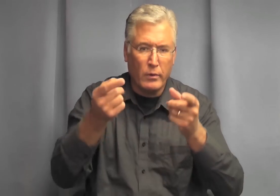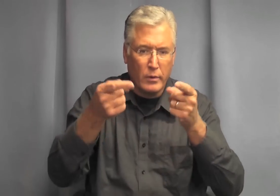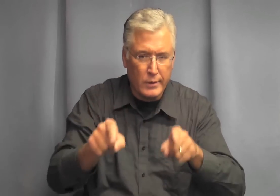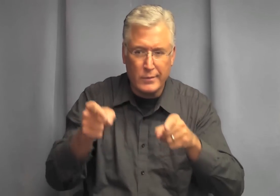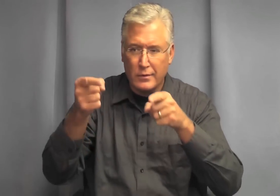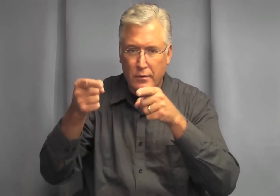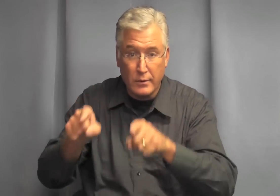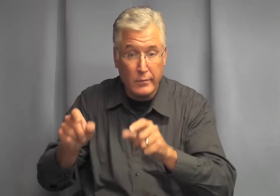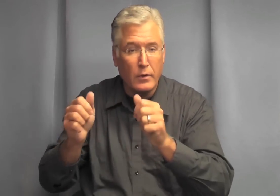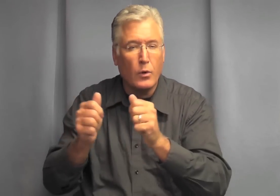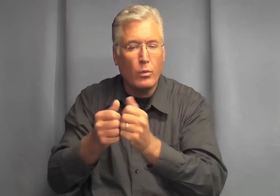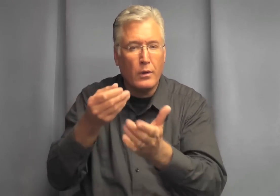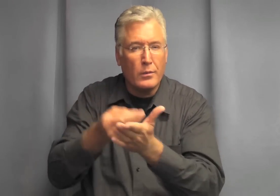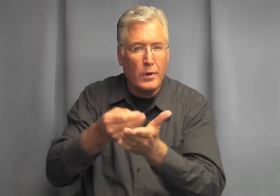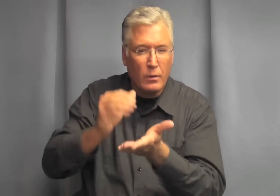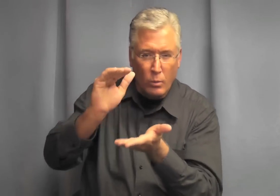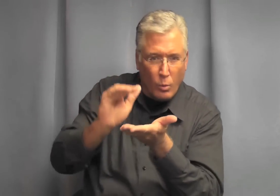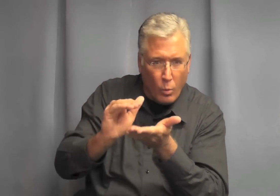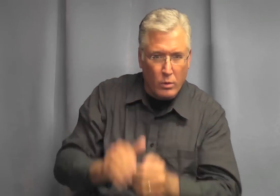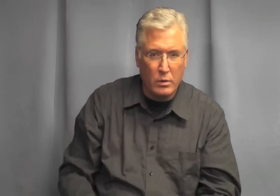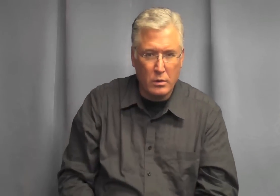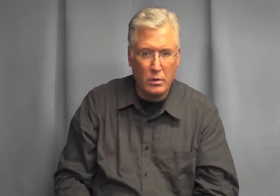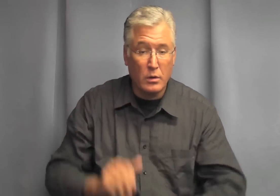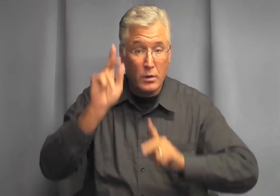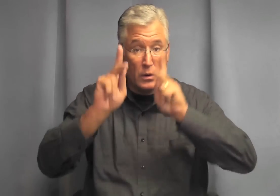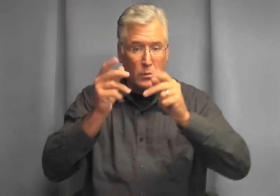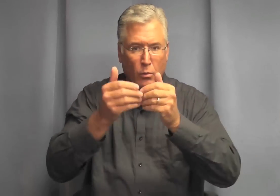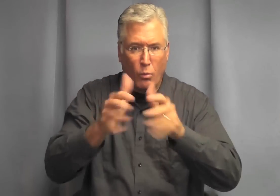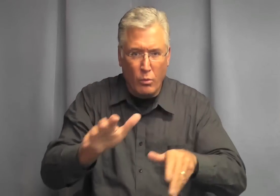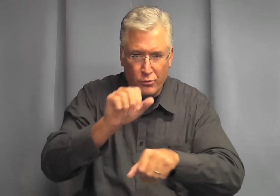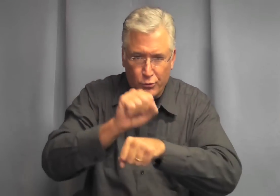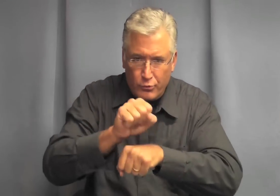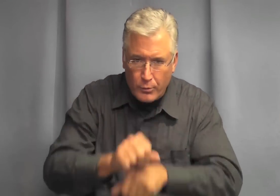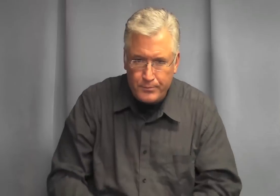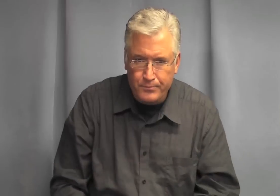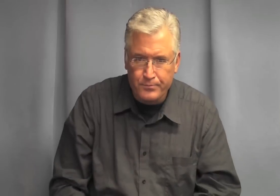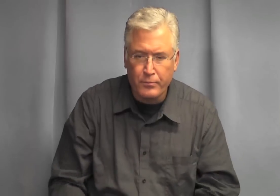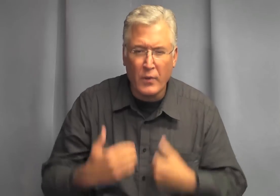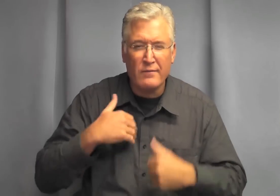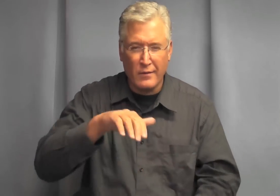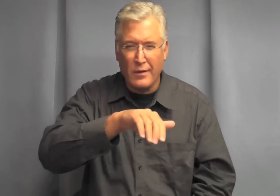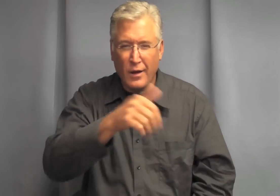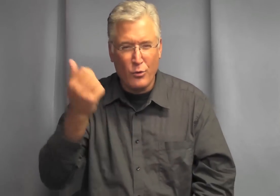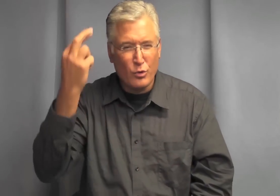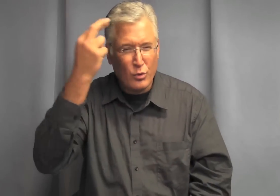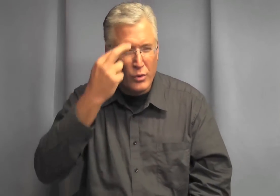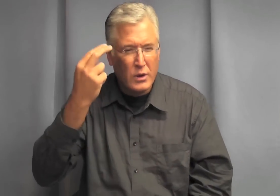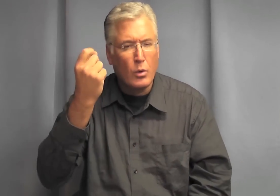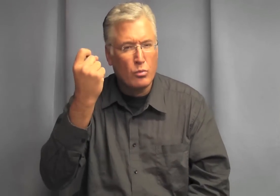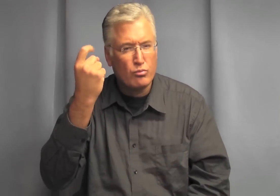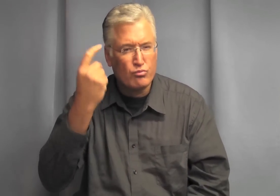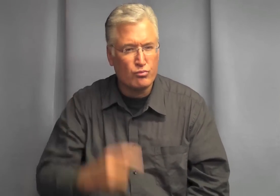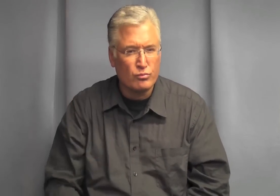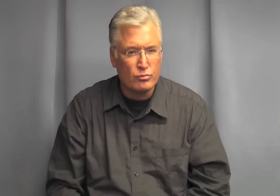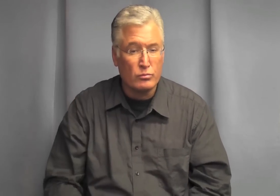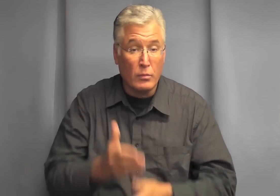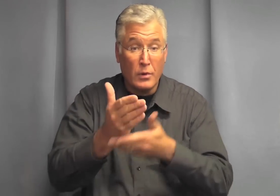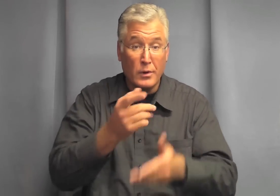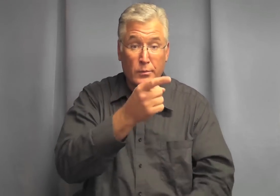yes there are things that happen when money becomes tight uh sometimes people lose their job and they're something like that